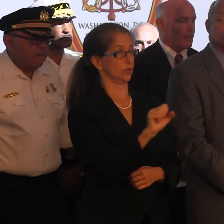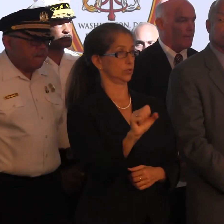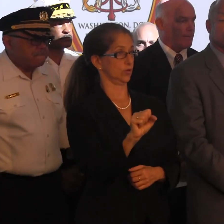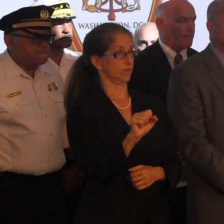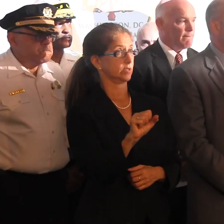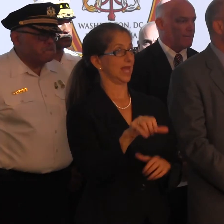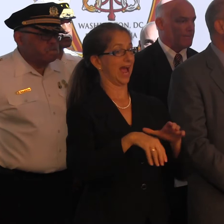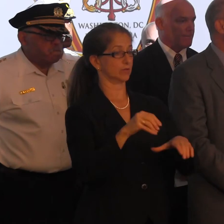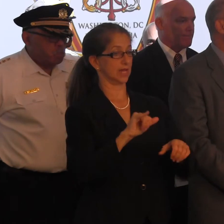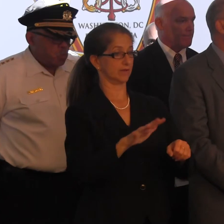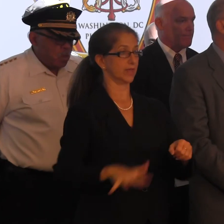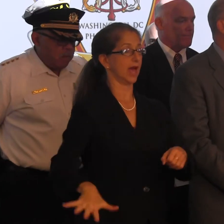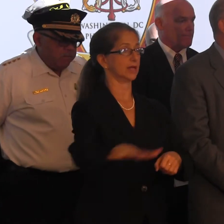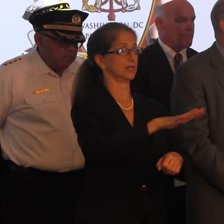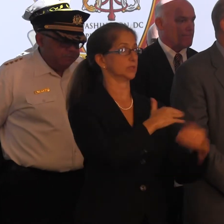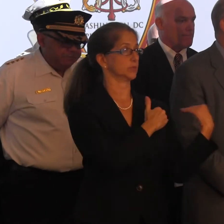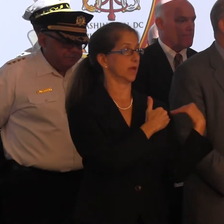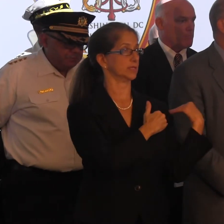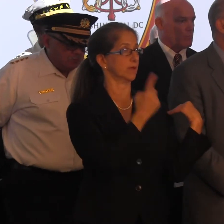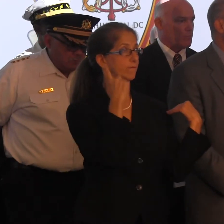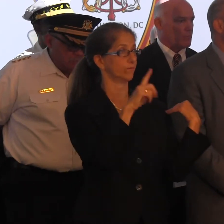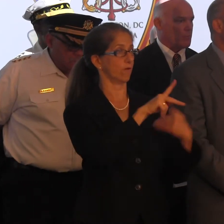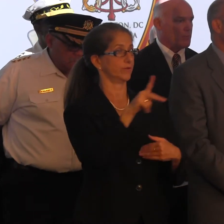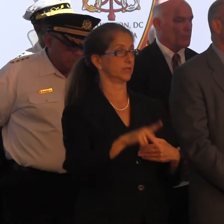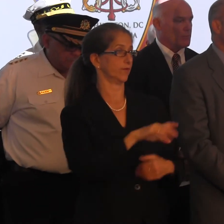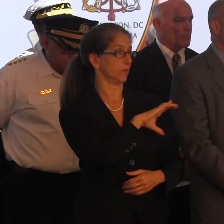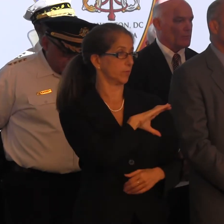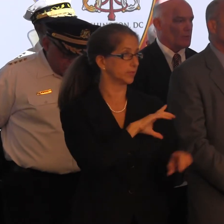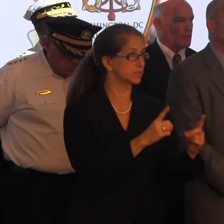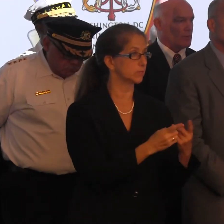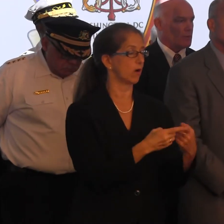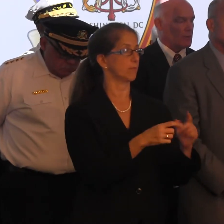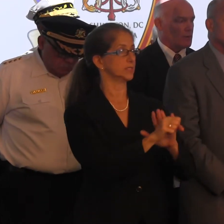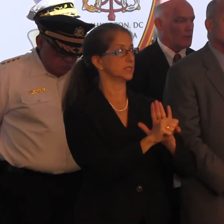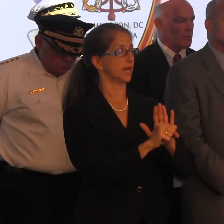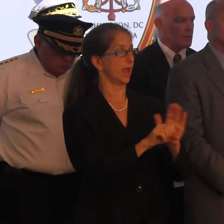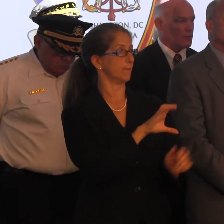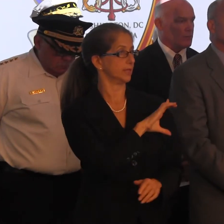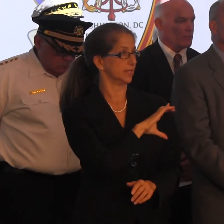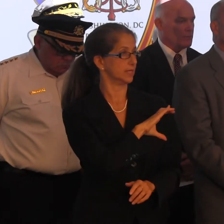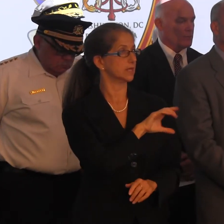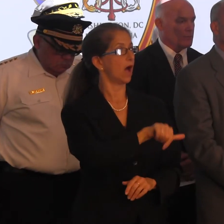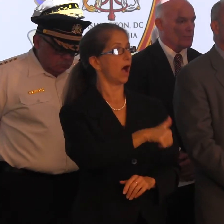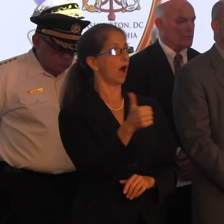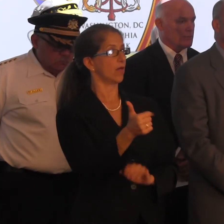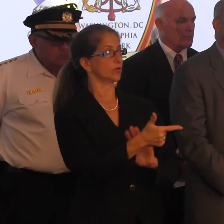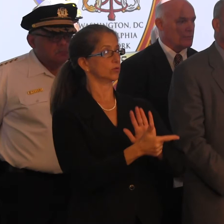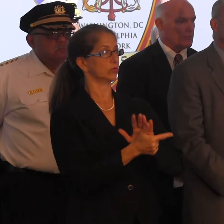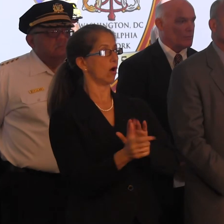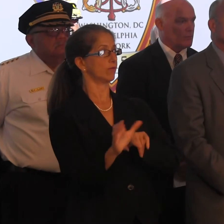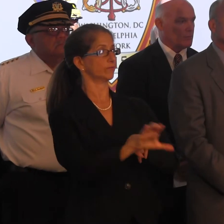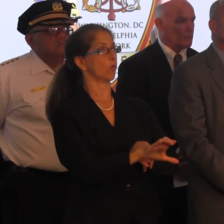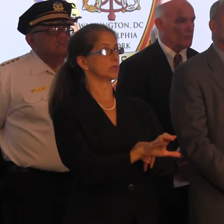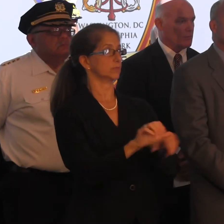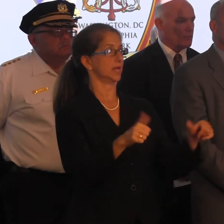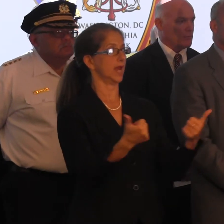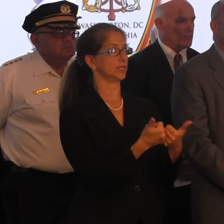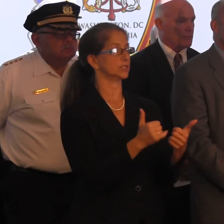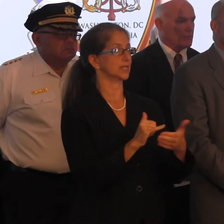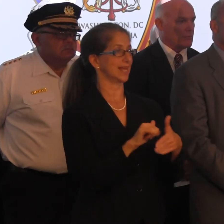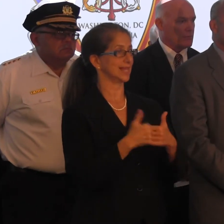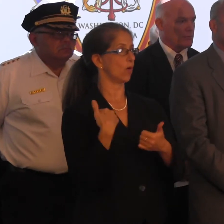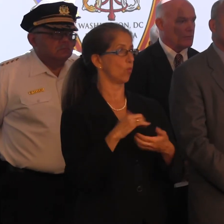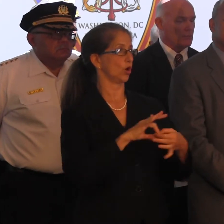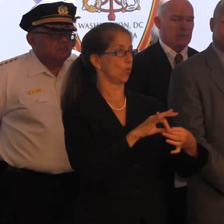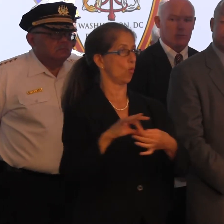those areas, primarily responsibility of Philadelphia Police Department, State Police, other law enforcement agencies. And that's the level of coordination.